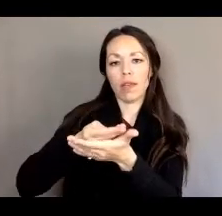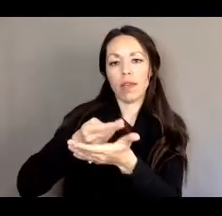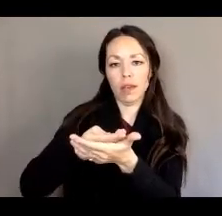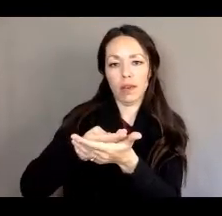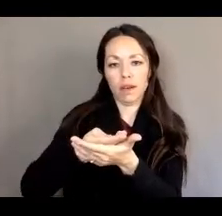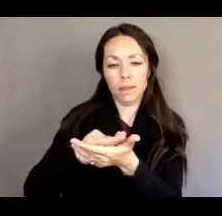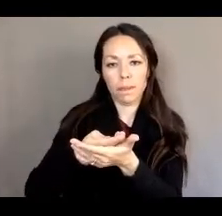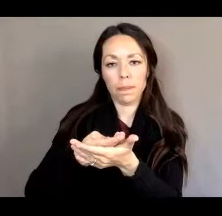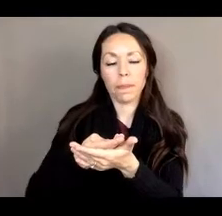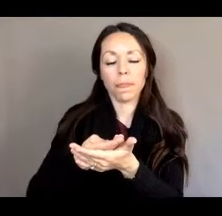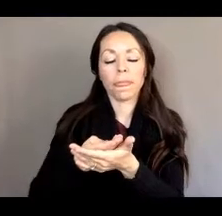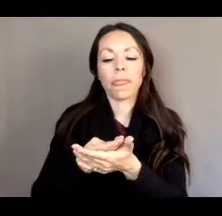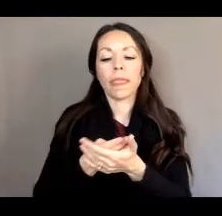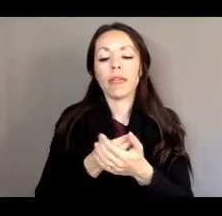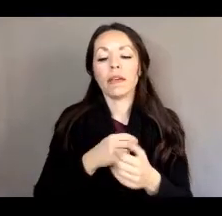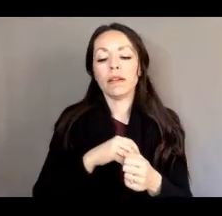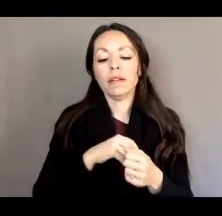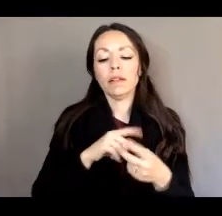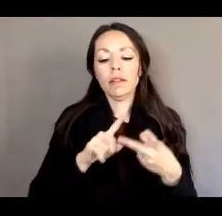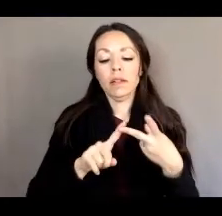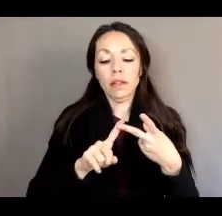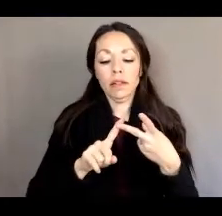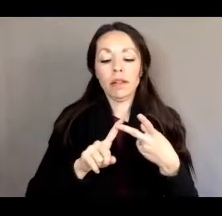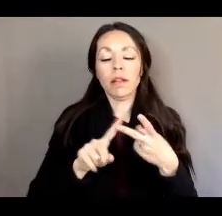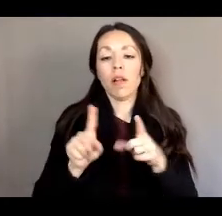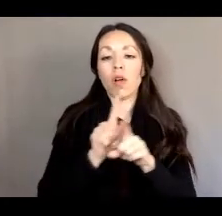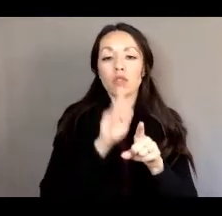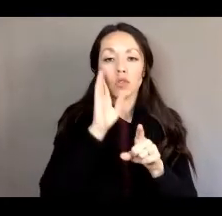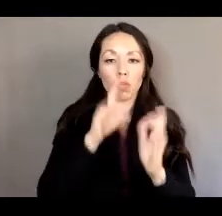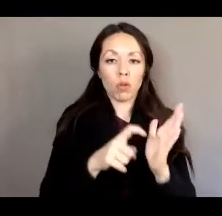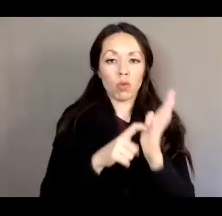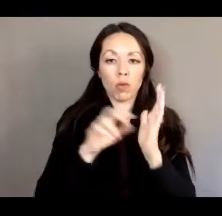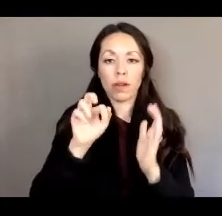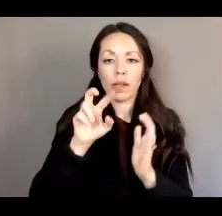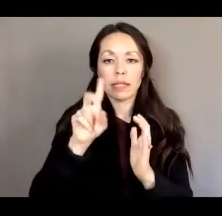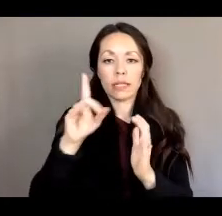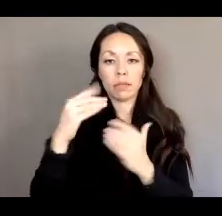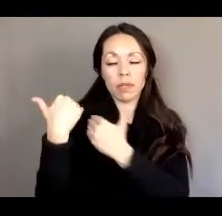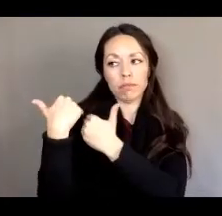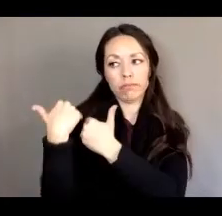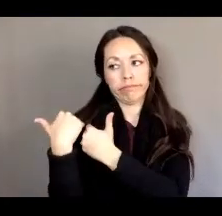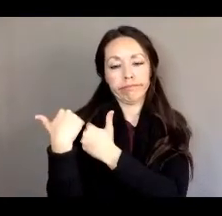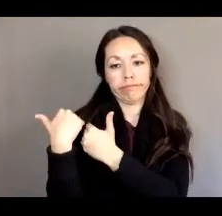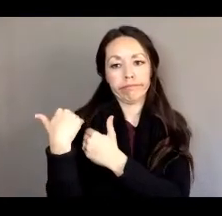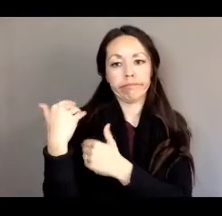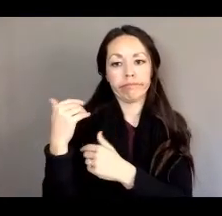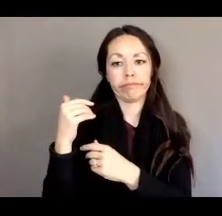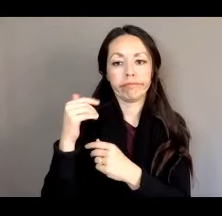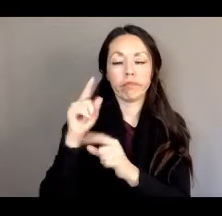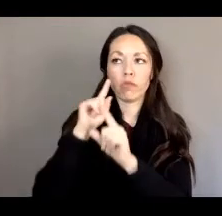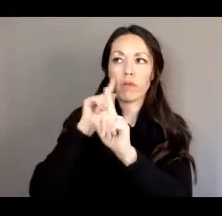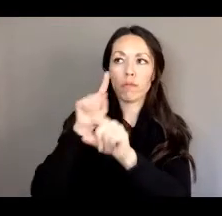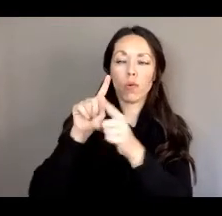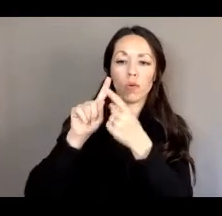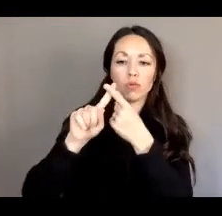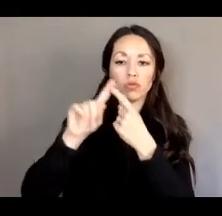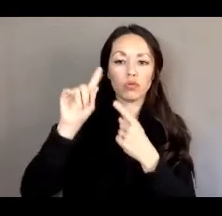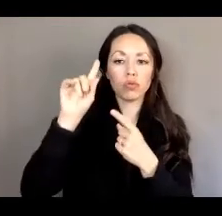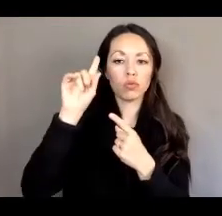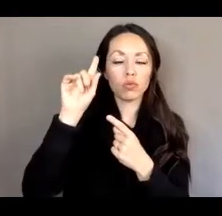also requires, uh, ASDB to be accountable to the states and the fed, the federal accountability standards.